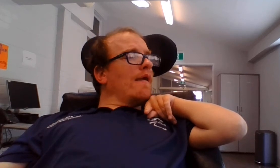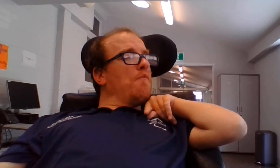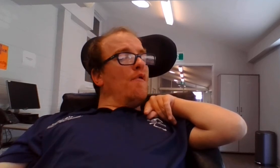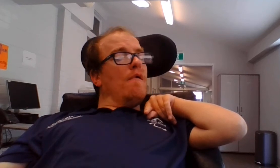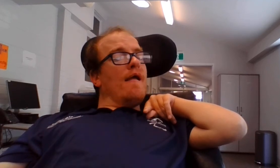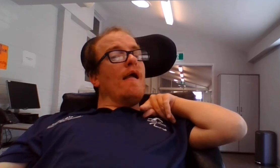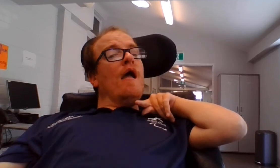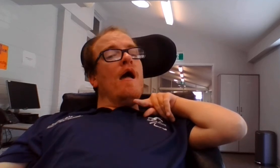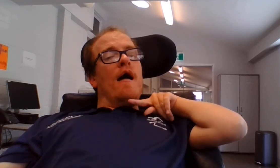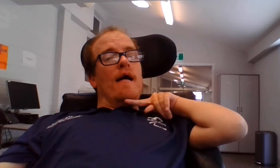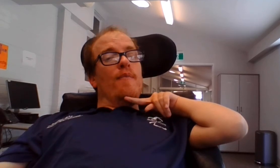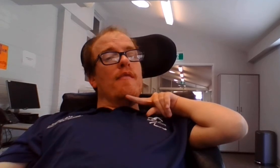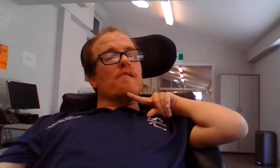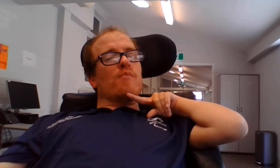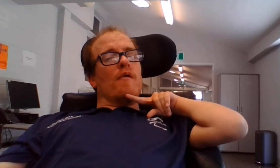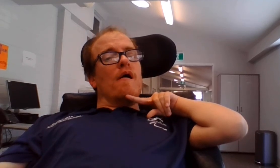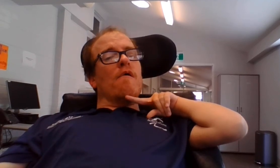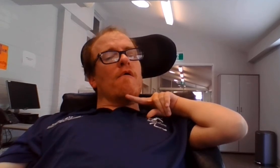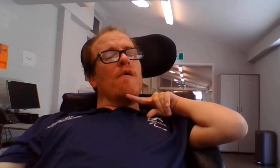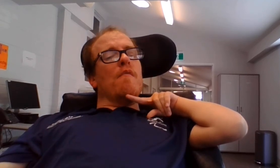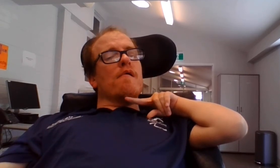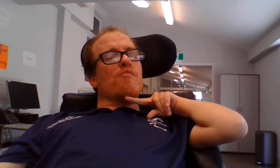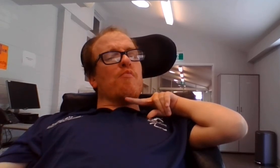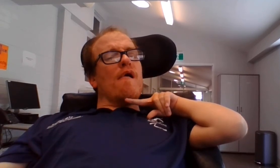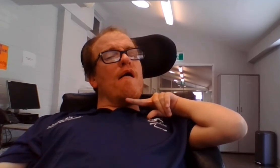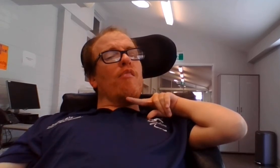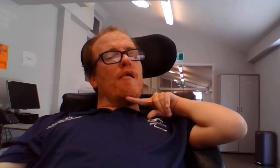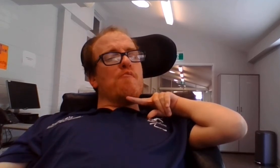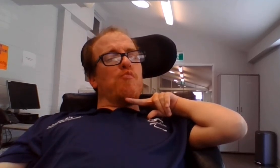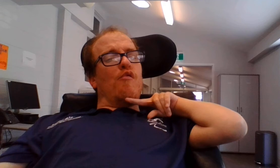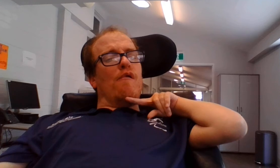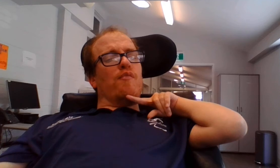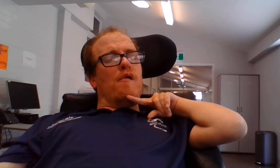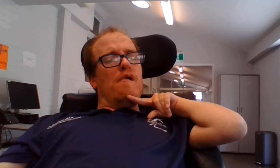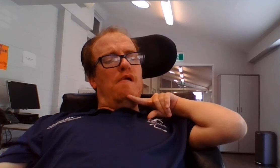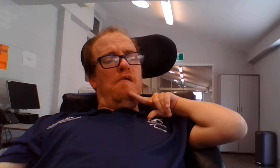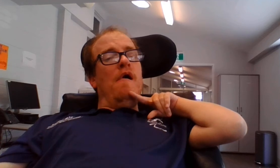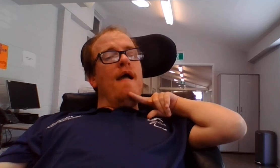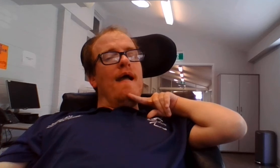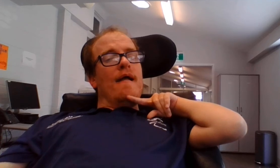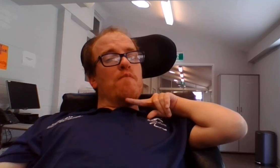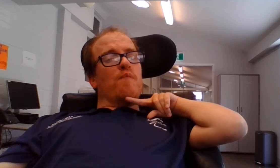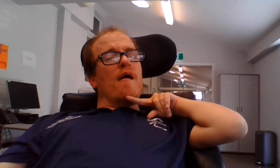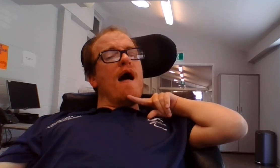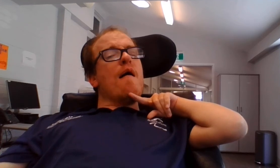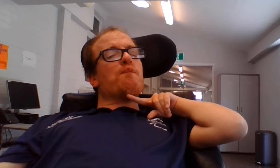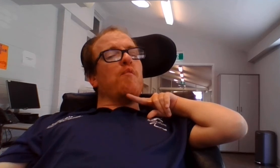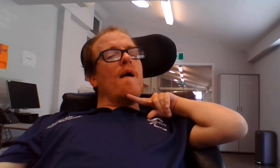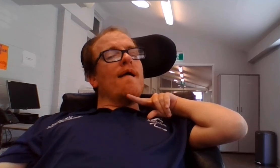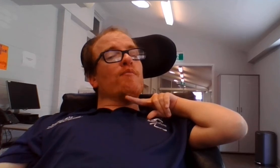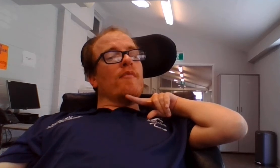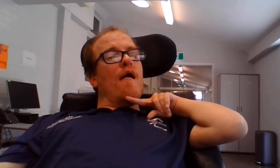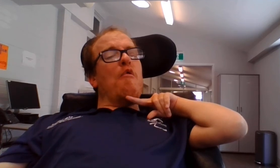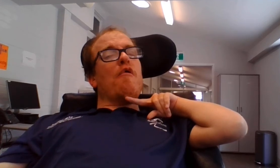morning, and this program is proudly brought to you in part by Dell